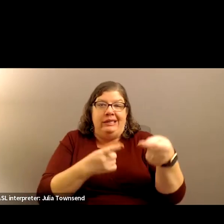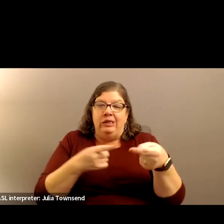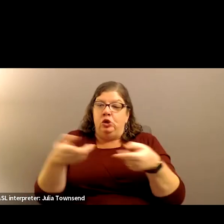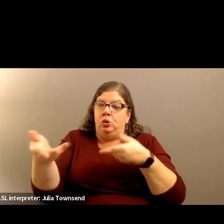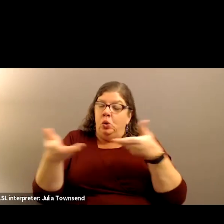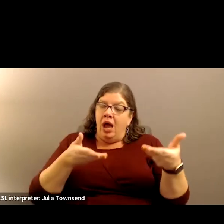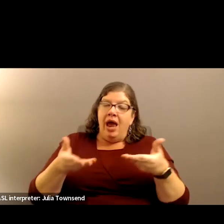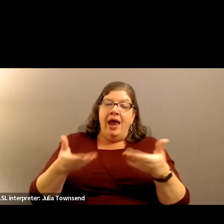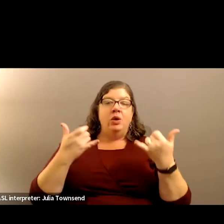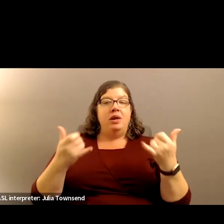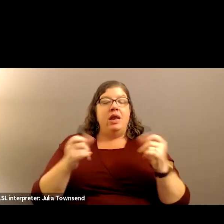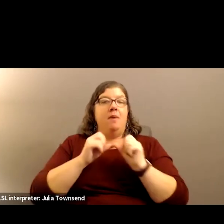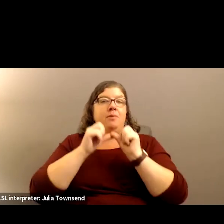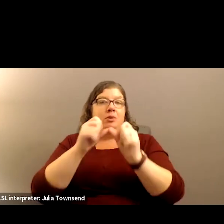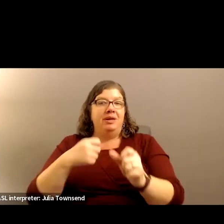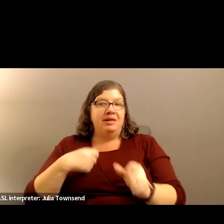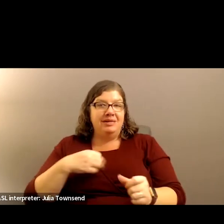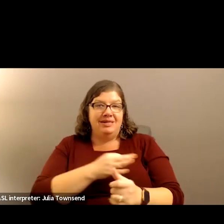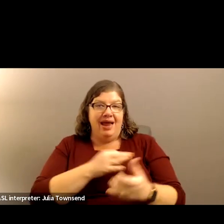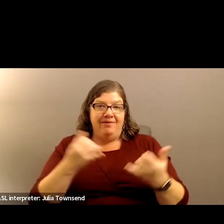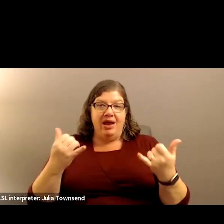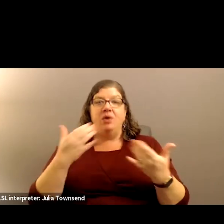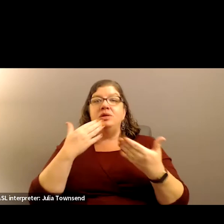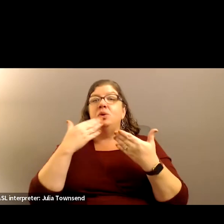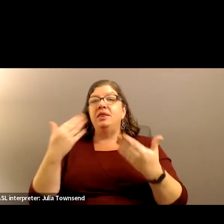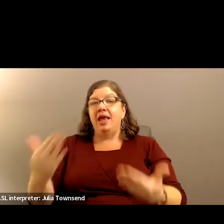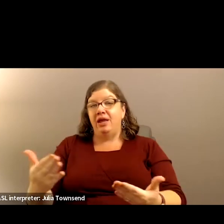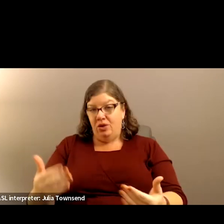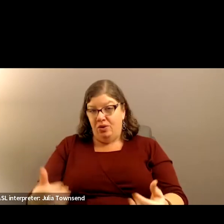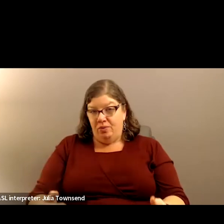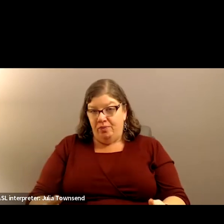hire permanent staff at the moment. So thank you.